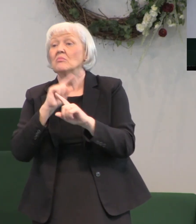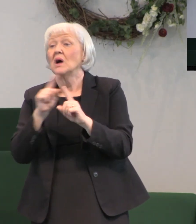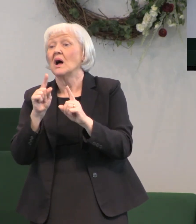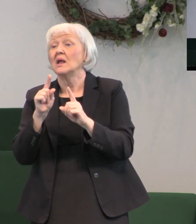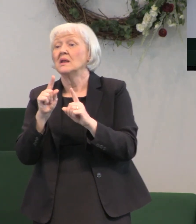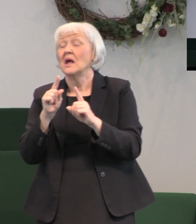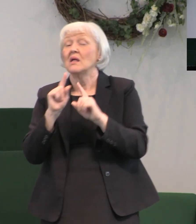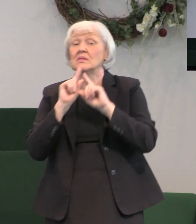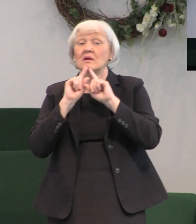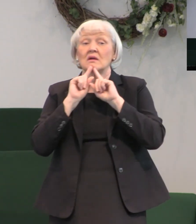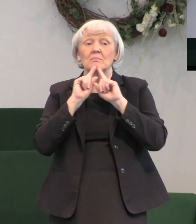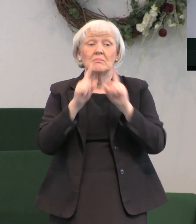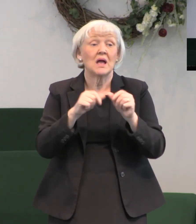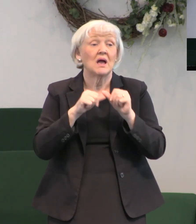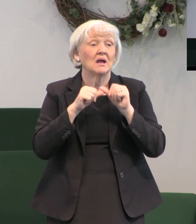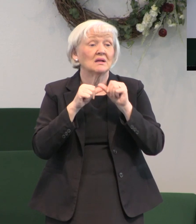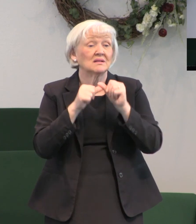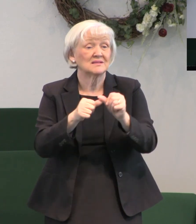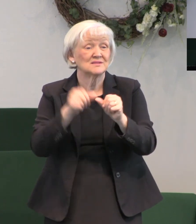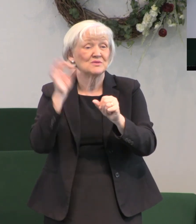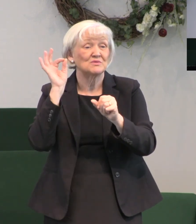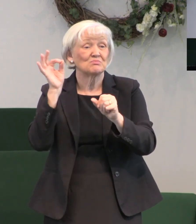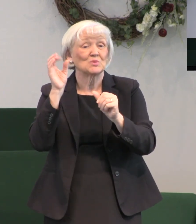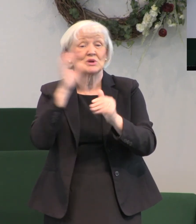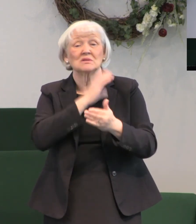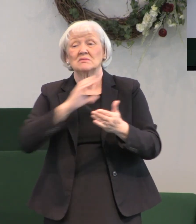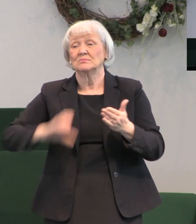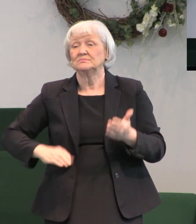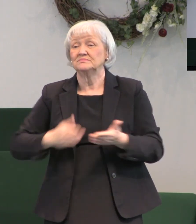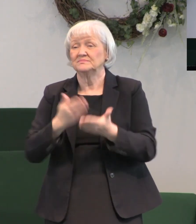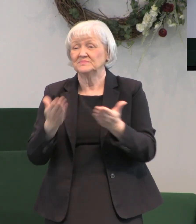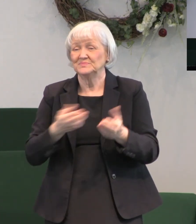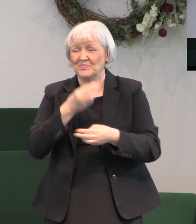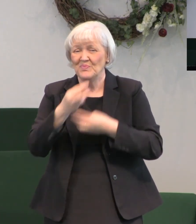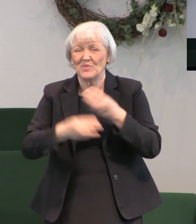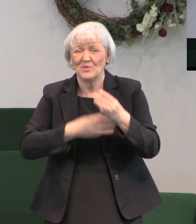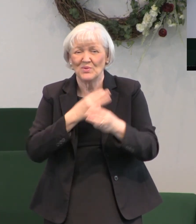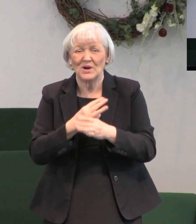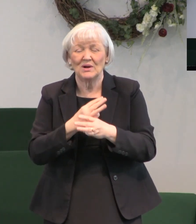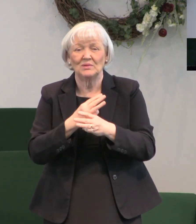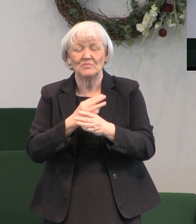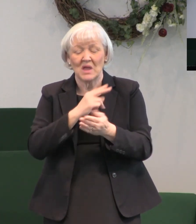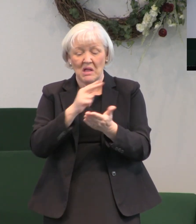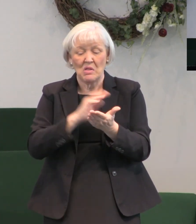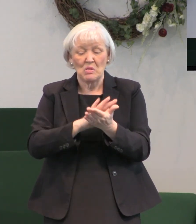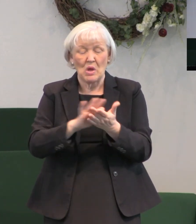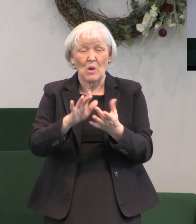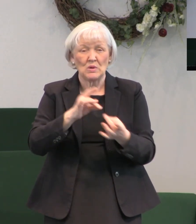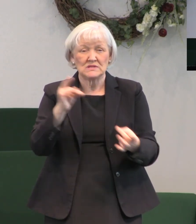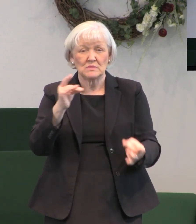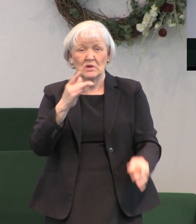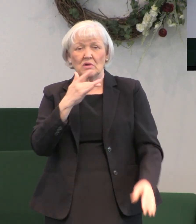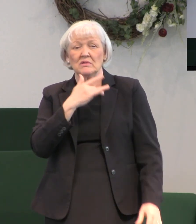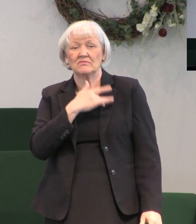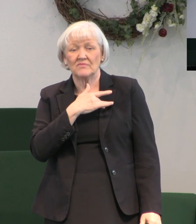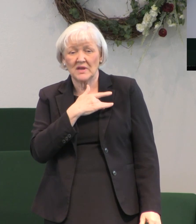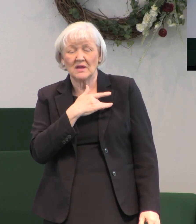to preach Christ in the world so that the Holy Spirit can convict